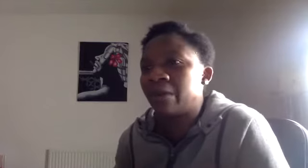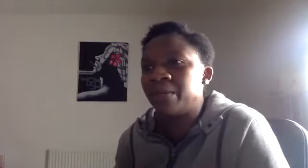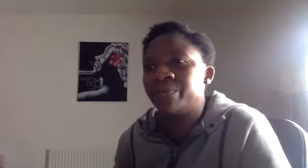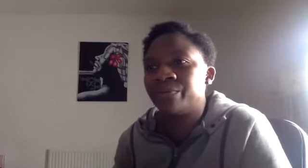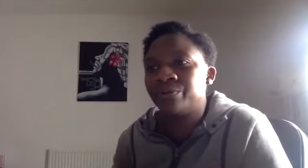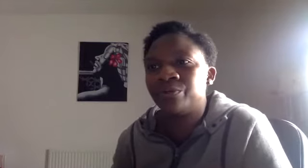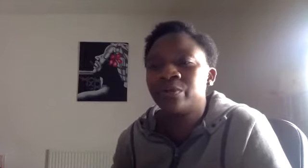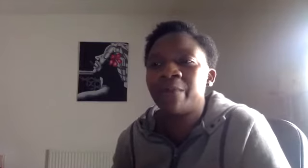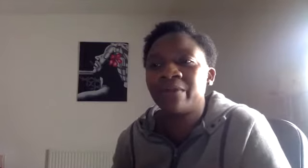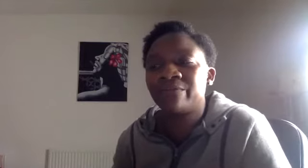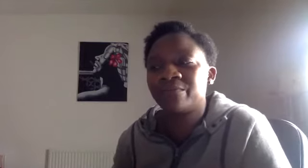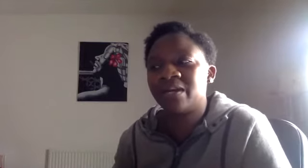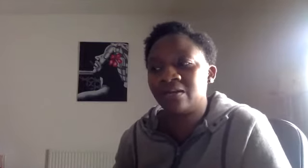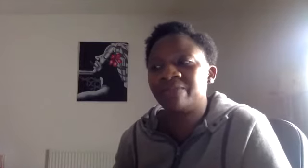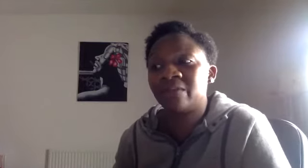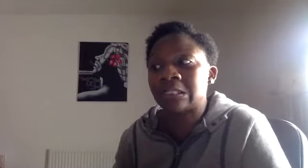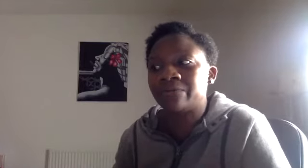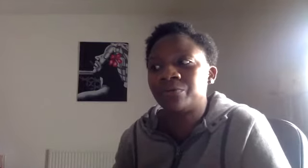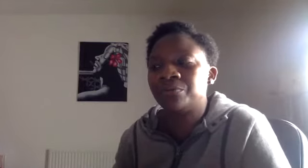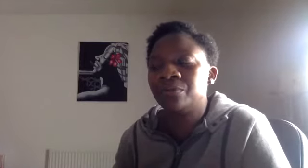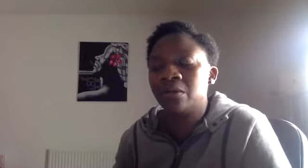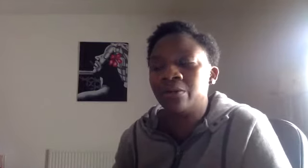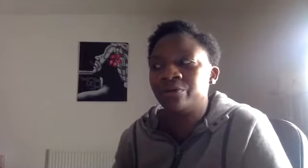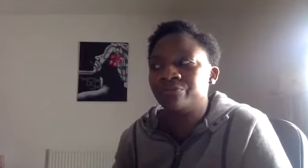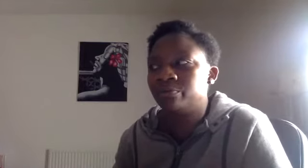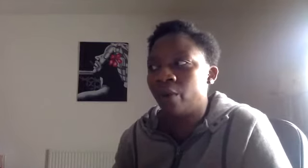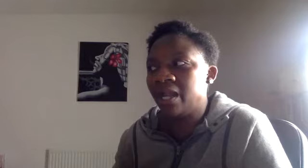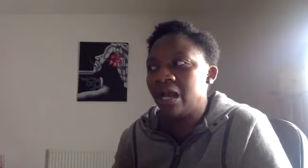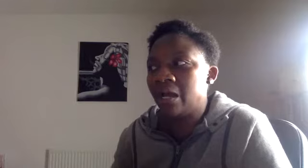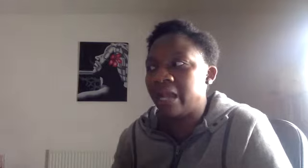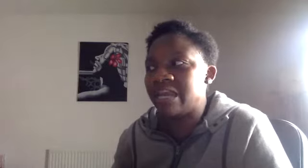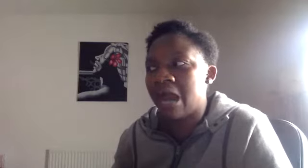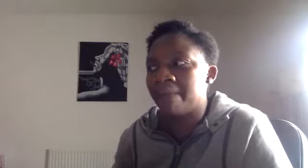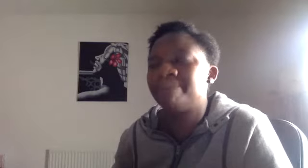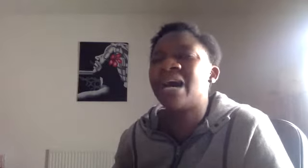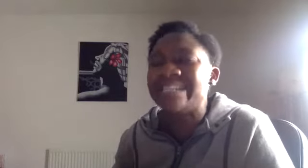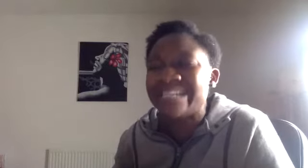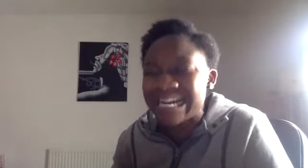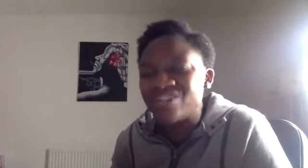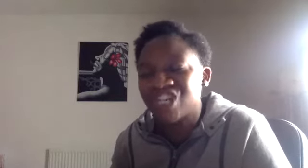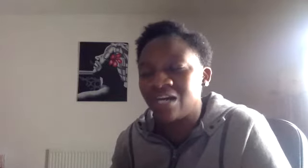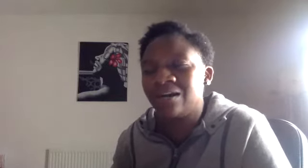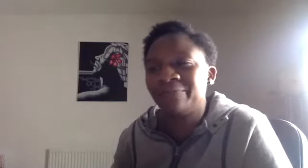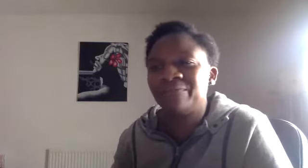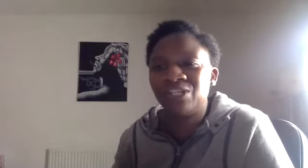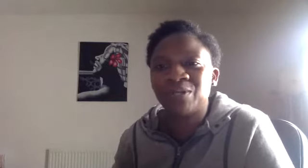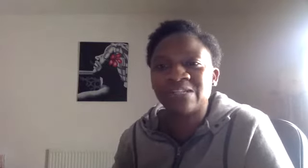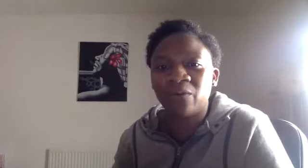people, you know, you're coming from a philosophical viewpoint. And that by nature, physios are very